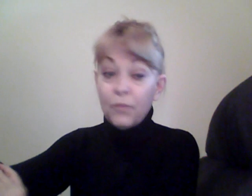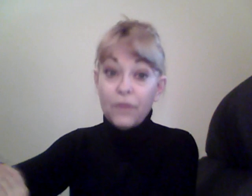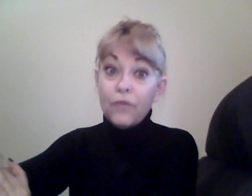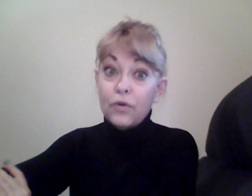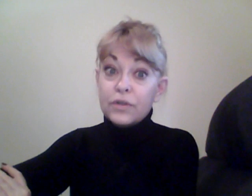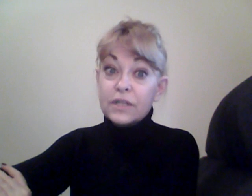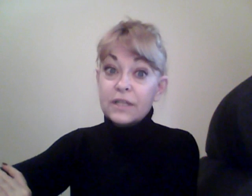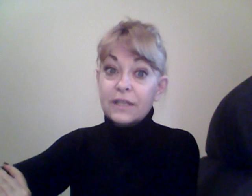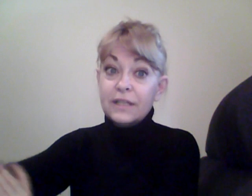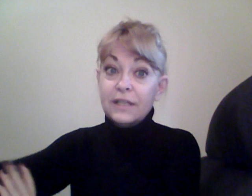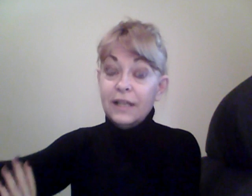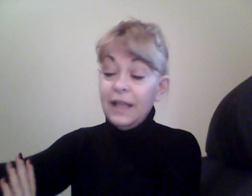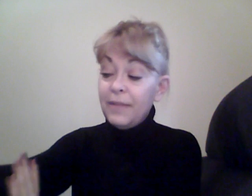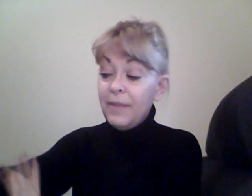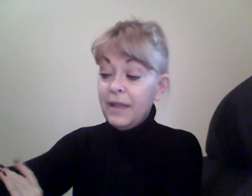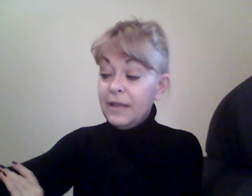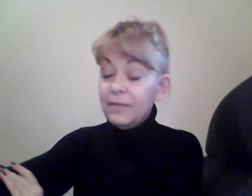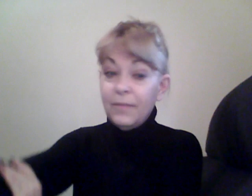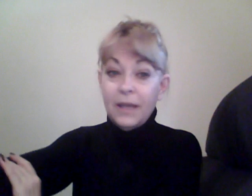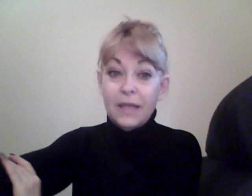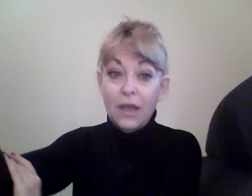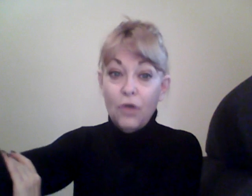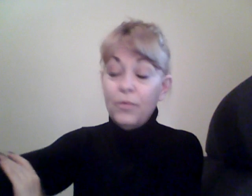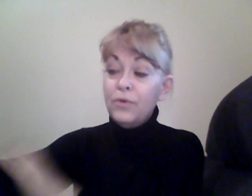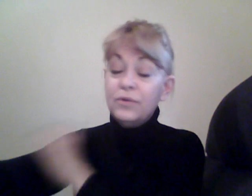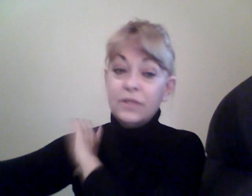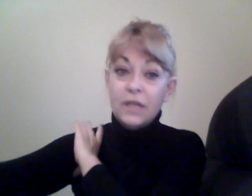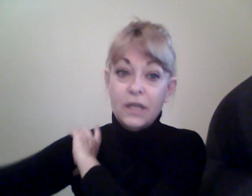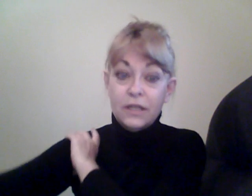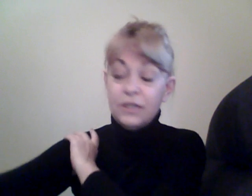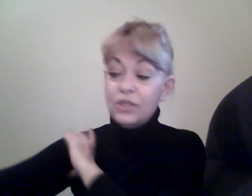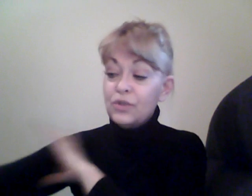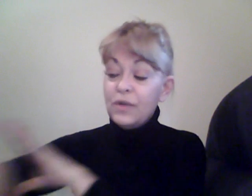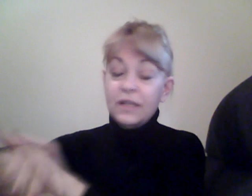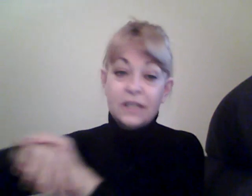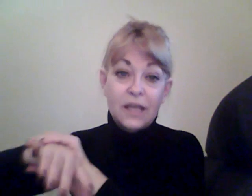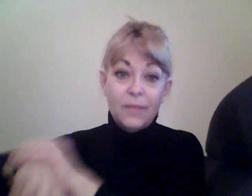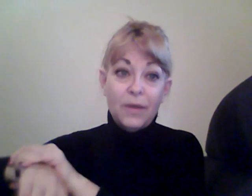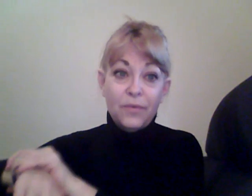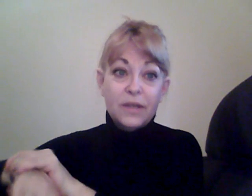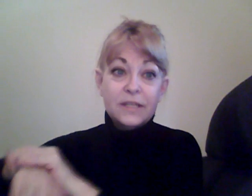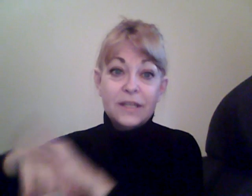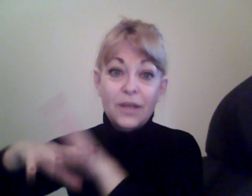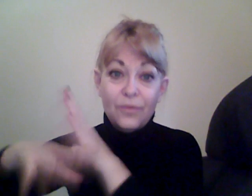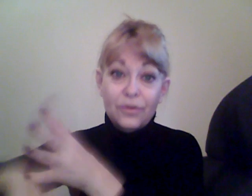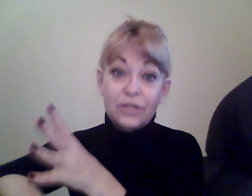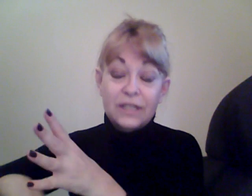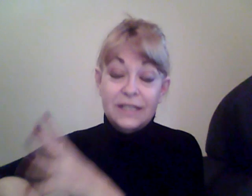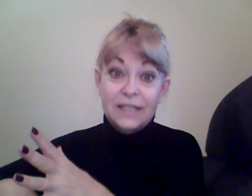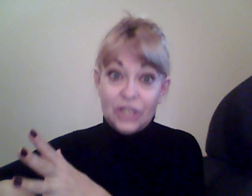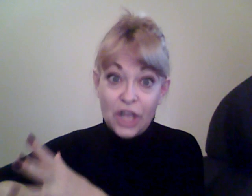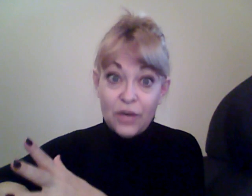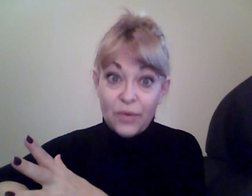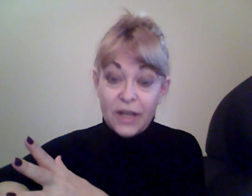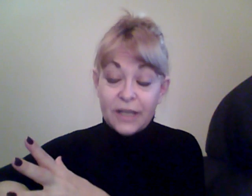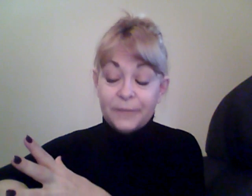reversed. The, like, my, my elbows, this joint, and my wrist were degenerating.